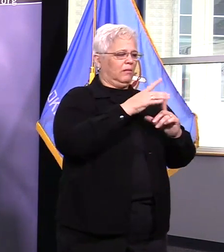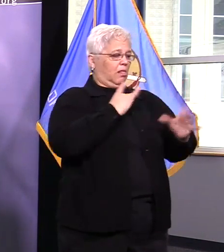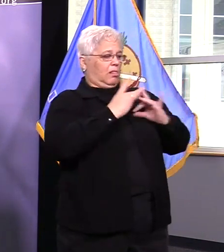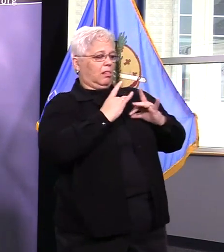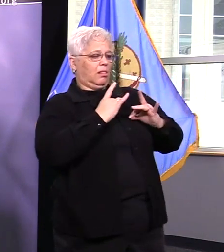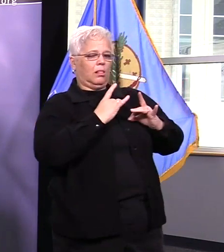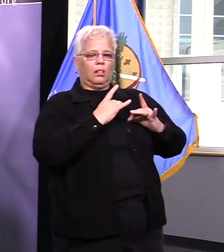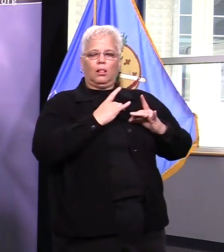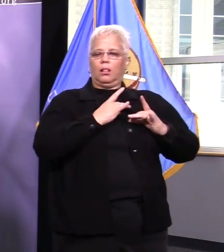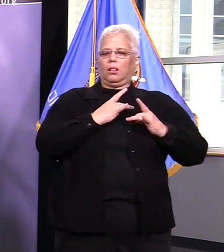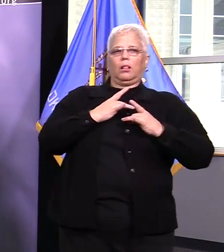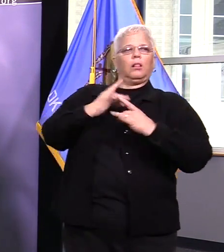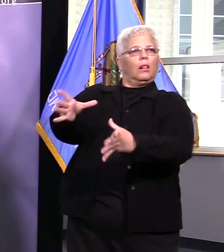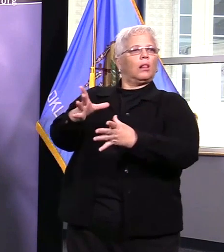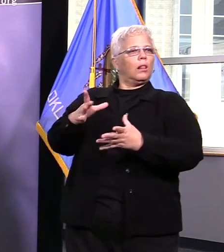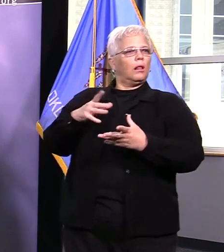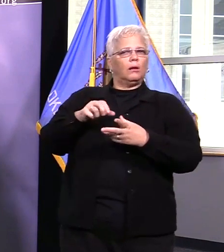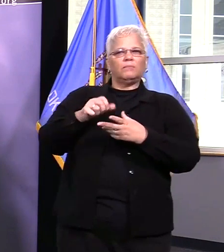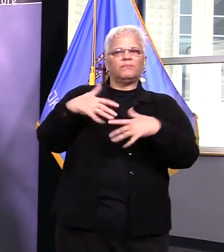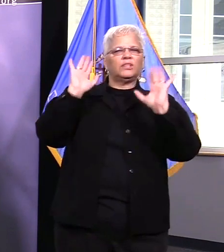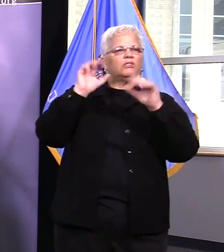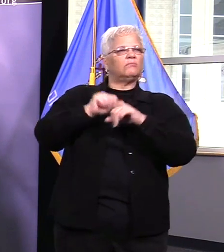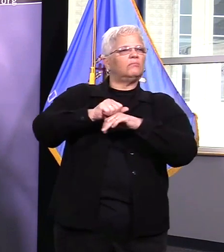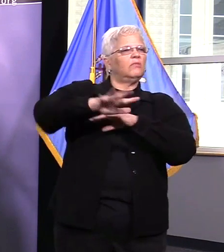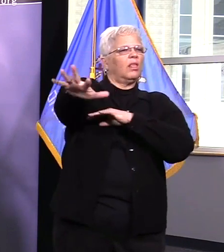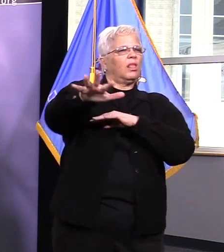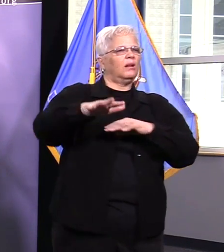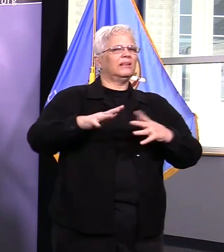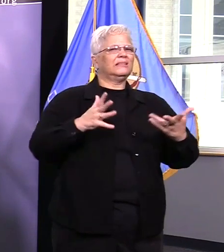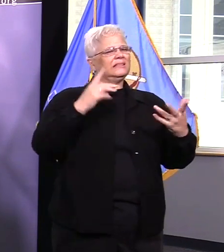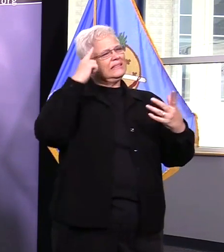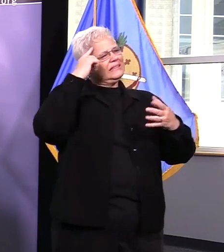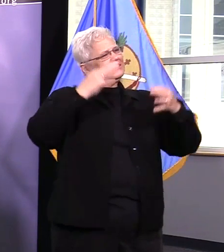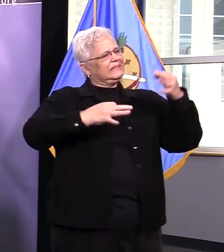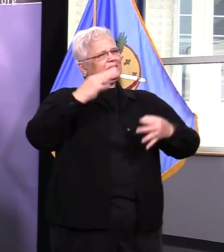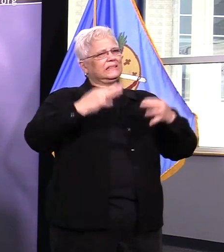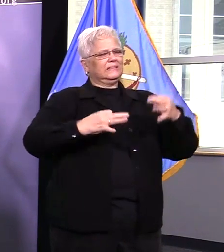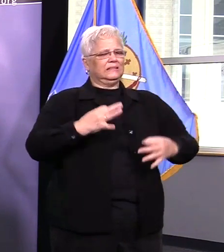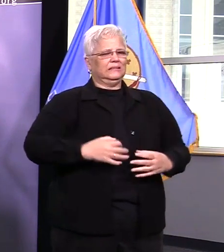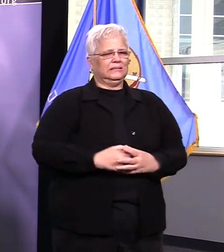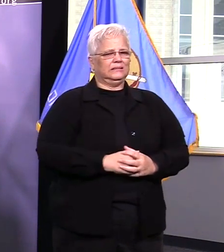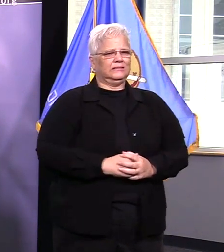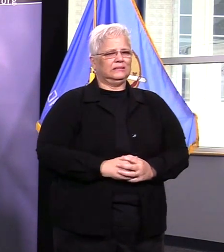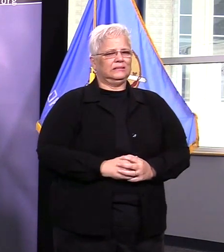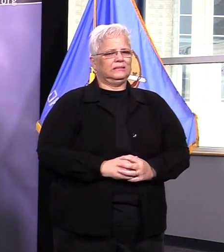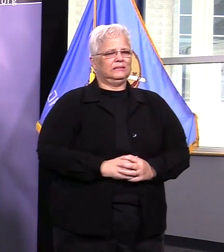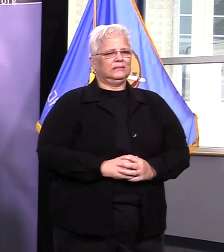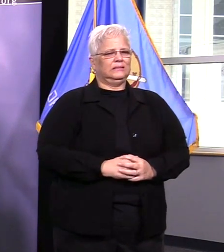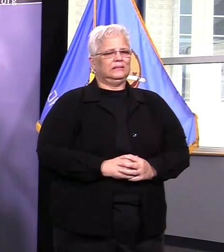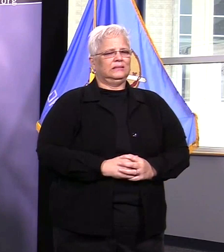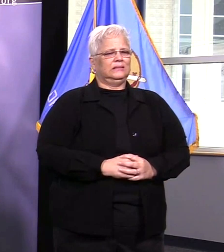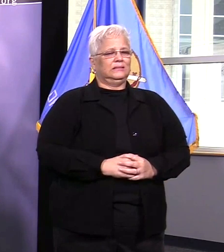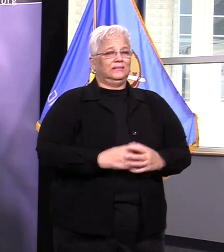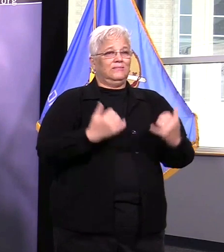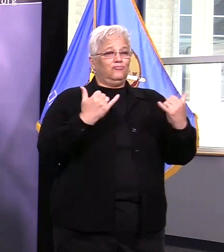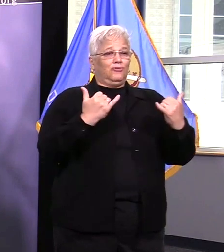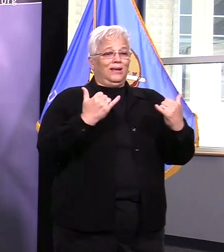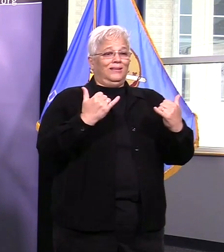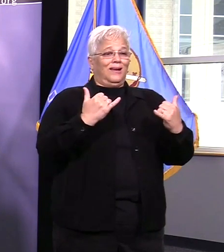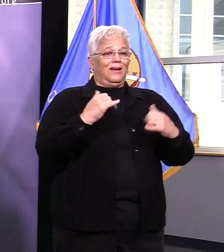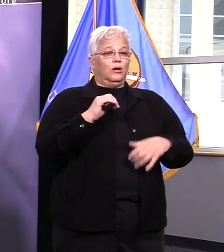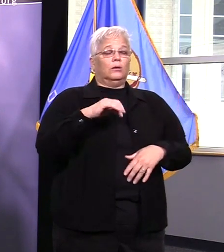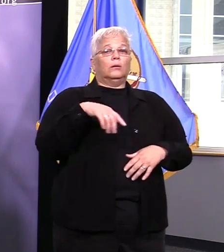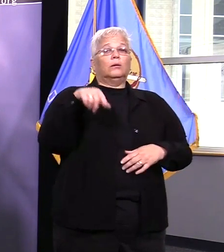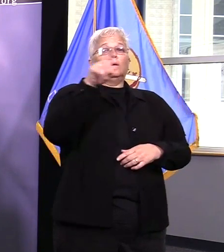we have about 3 700 employees that work at the city we have 57 different employees in quarantine